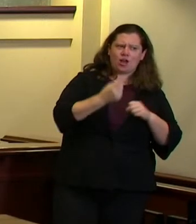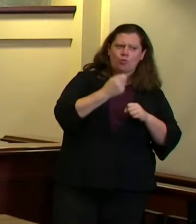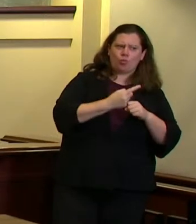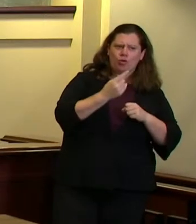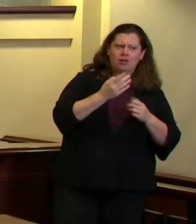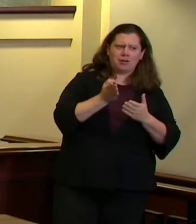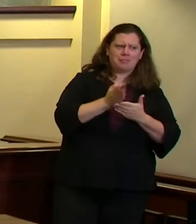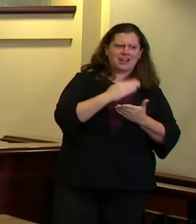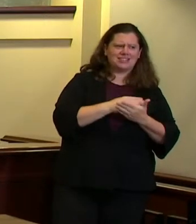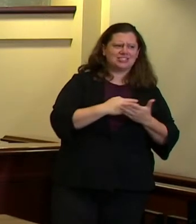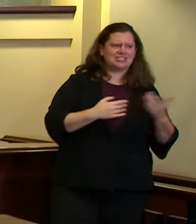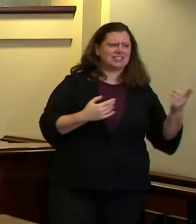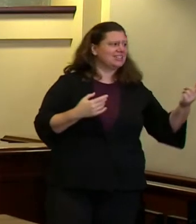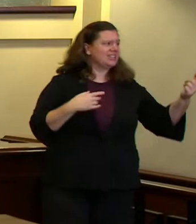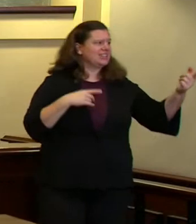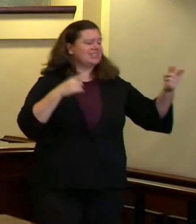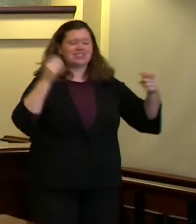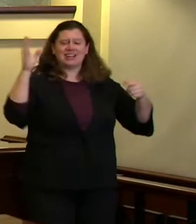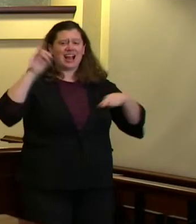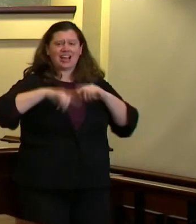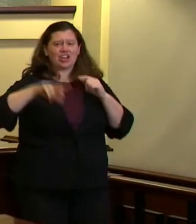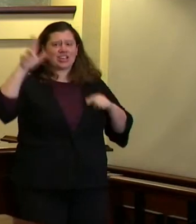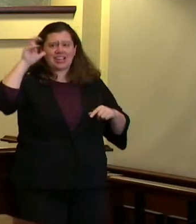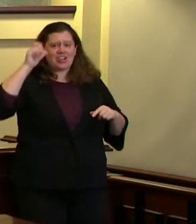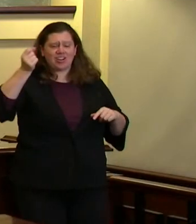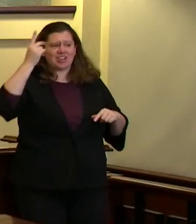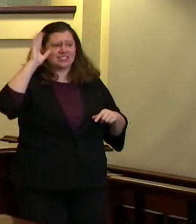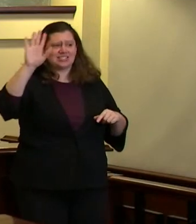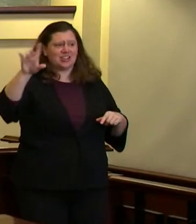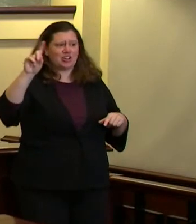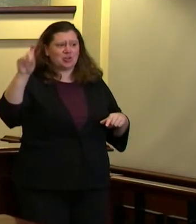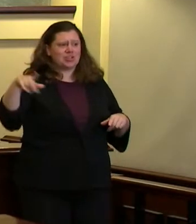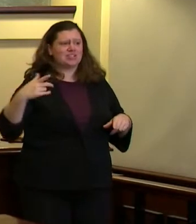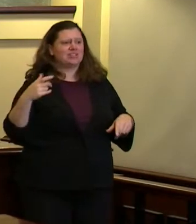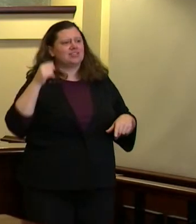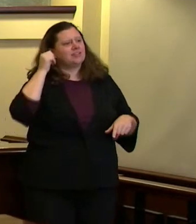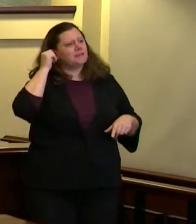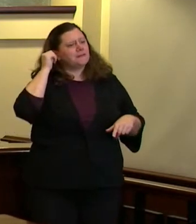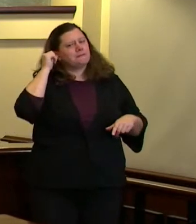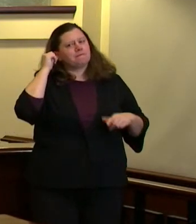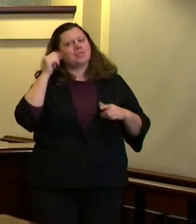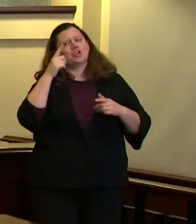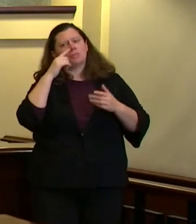sonia do you have a sense on that could could you repeat the question